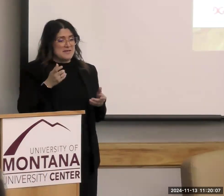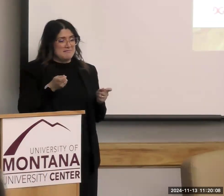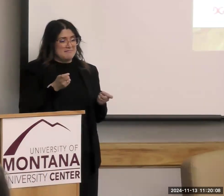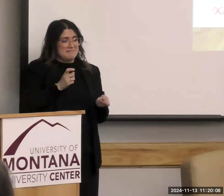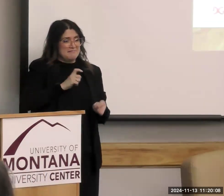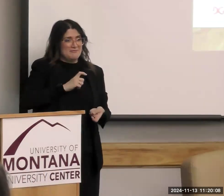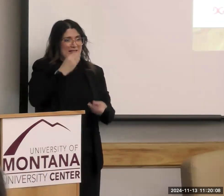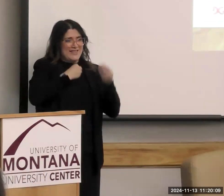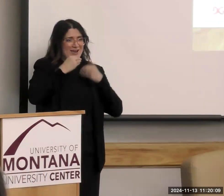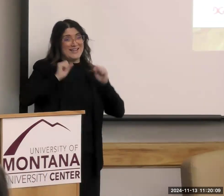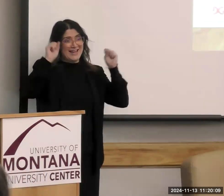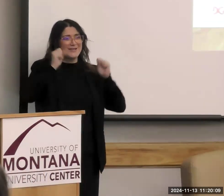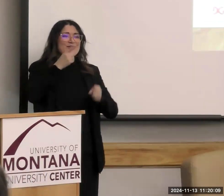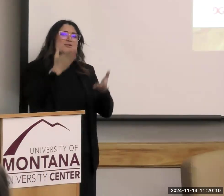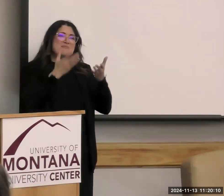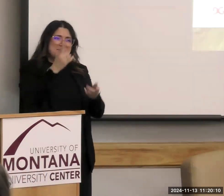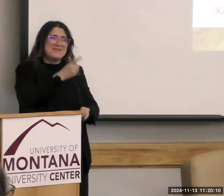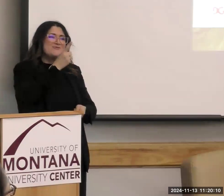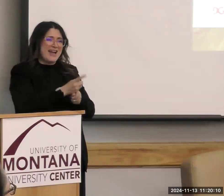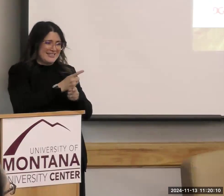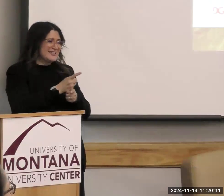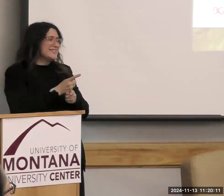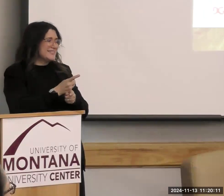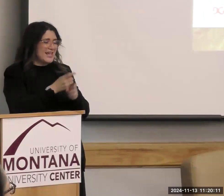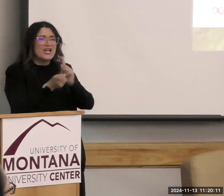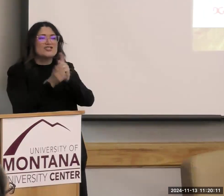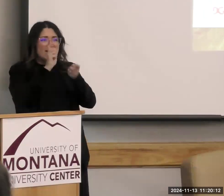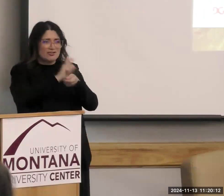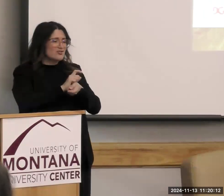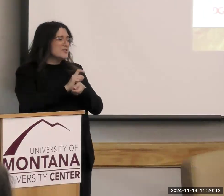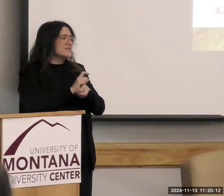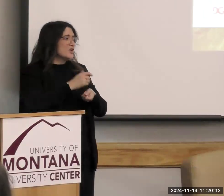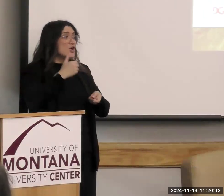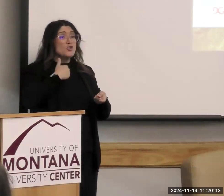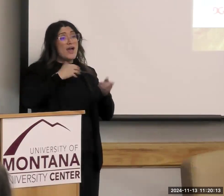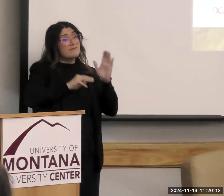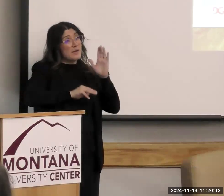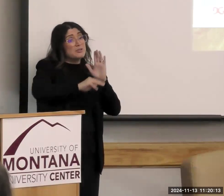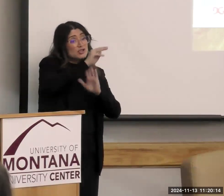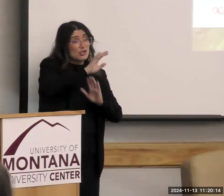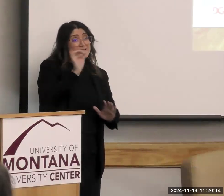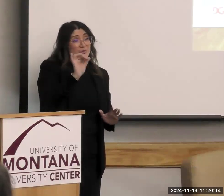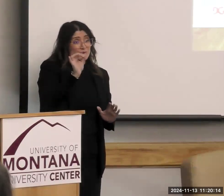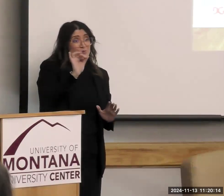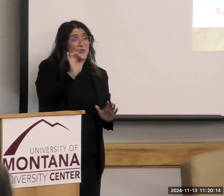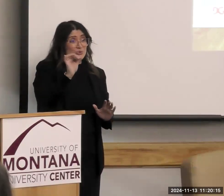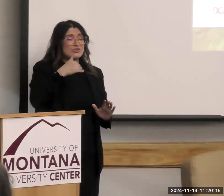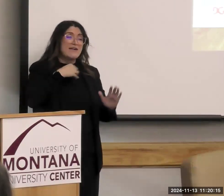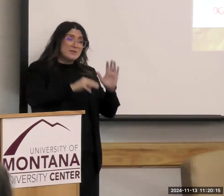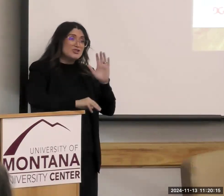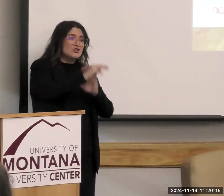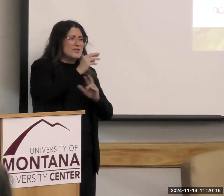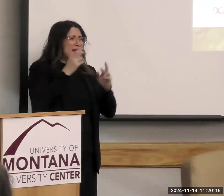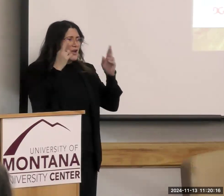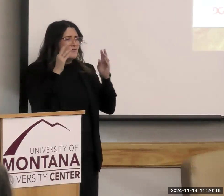exercising. You're probably right on there. Yeah, that changes, you get some maturity too, and hopefully some more critical thinking